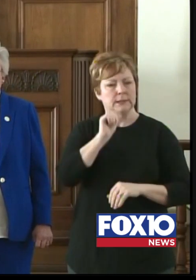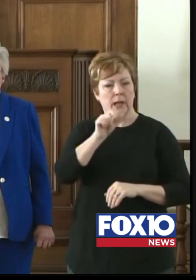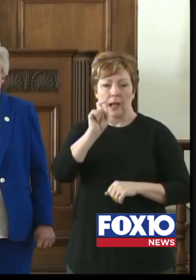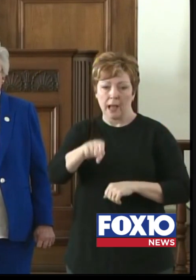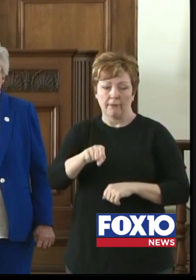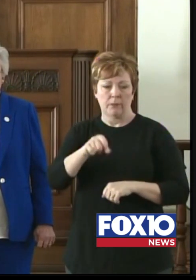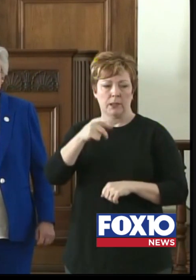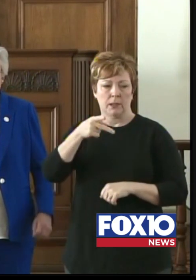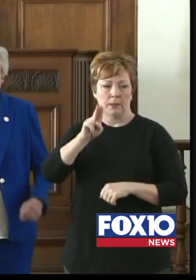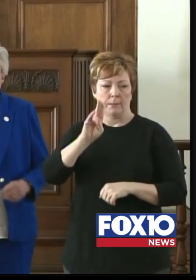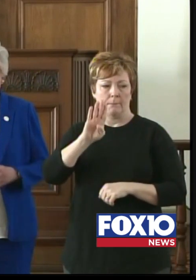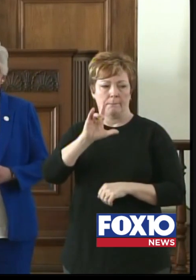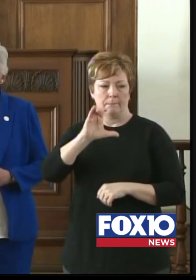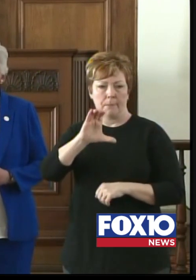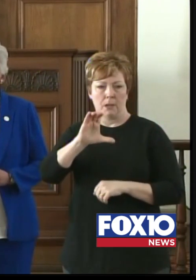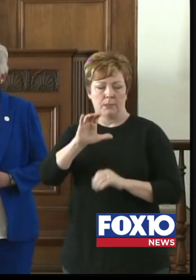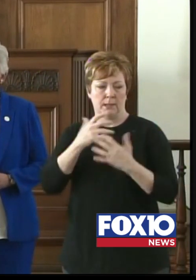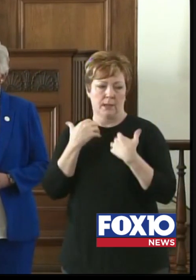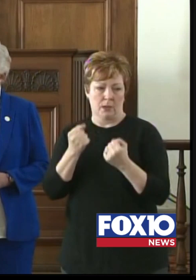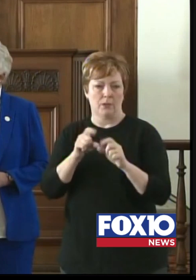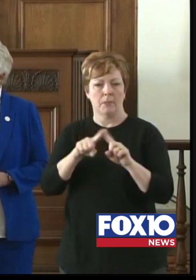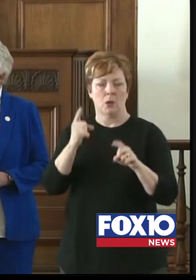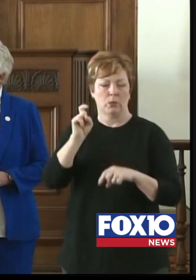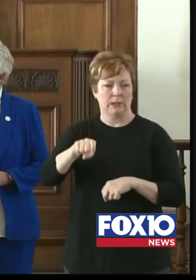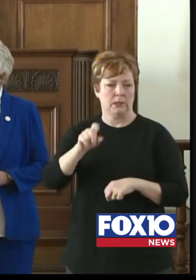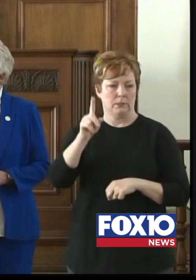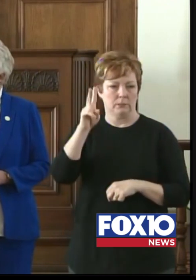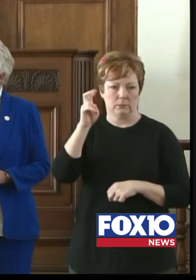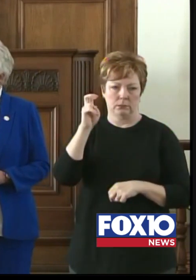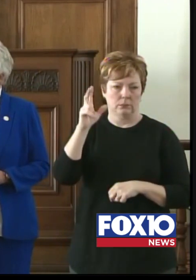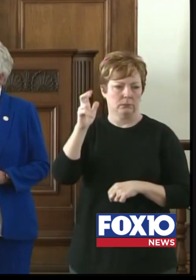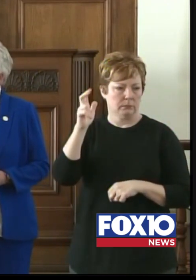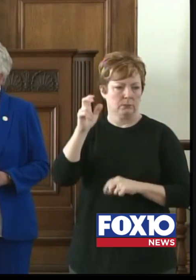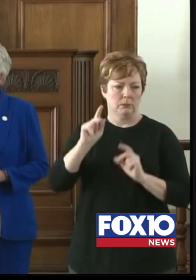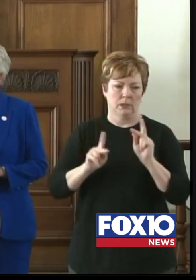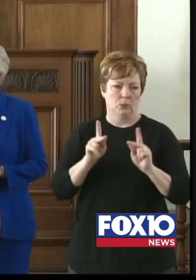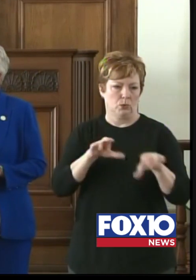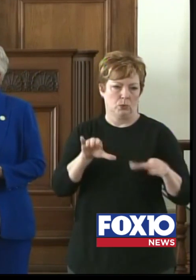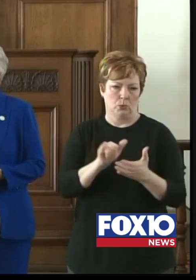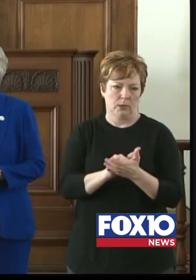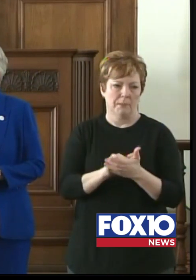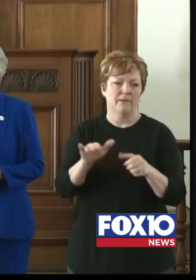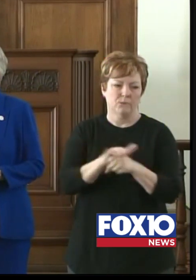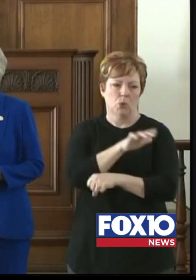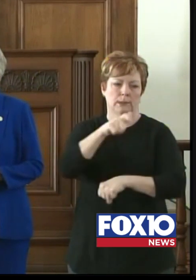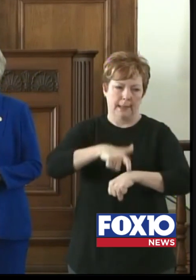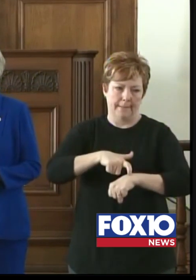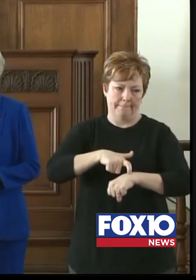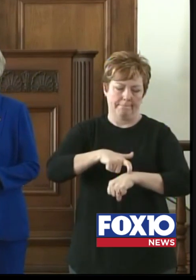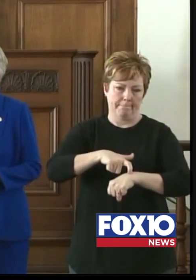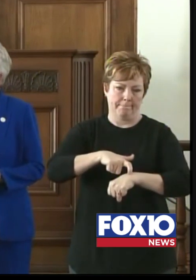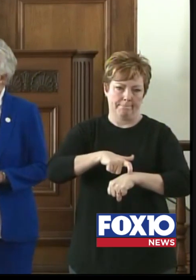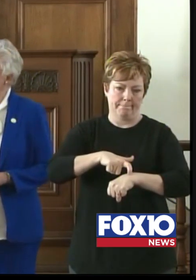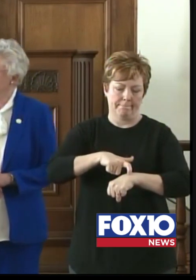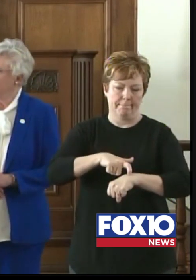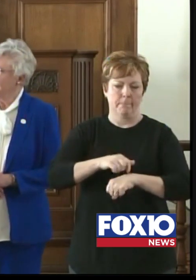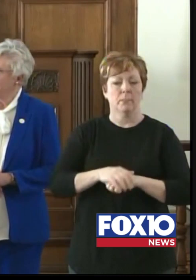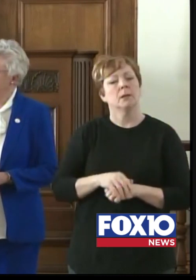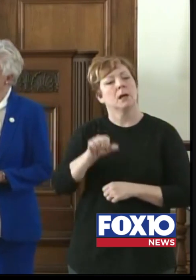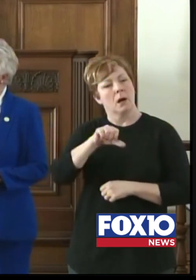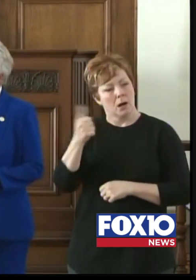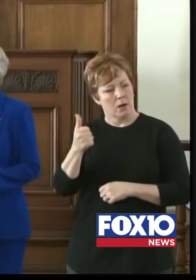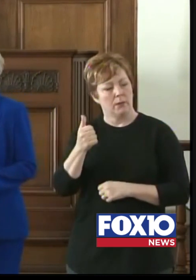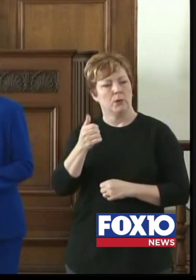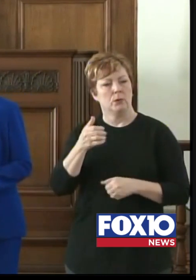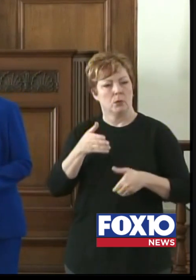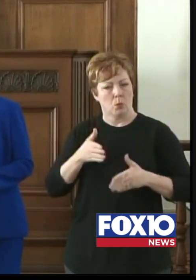But we need hundreds of FTEs to do it. And there are certainly some turnkey solutions out there. There